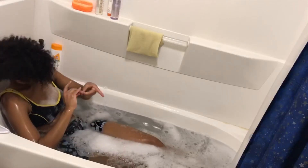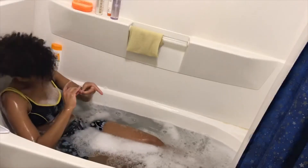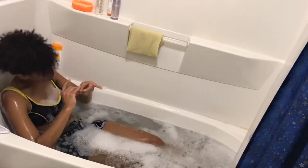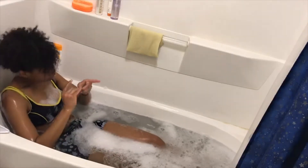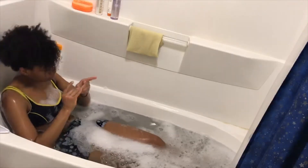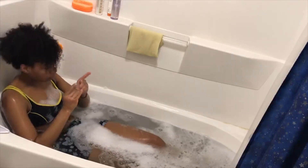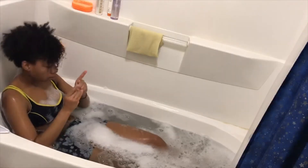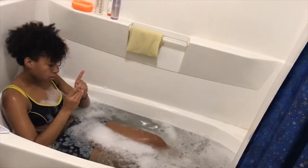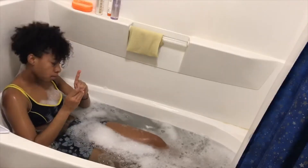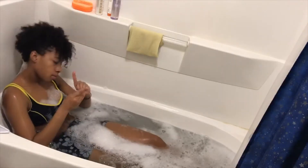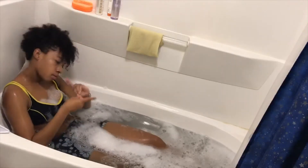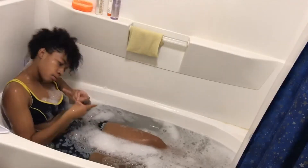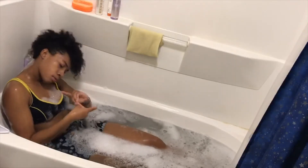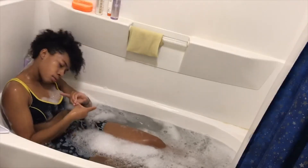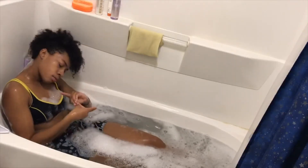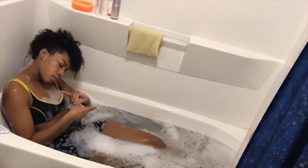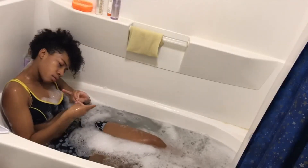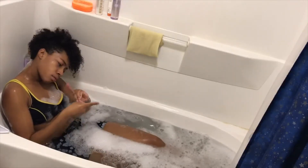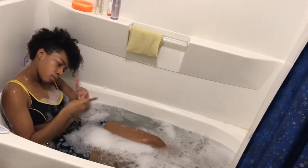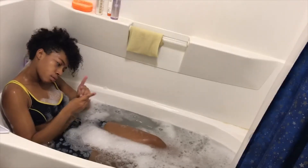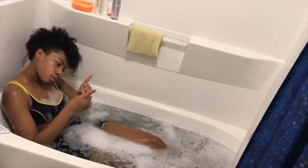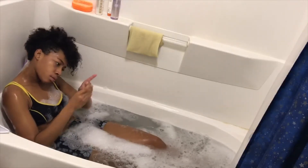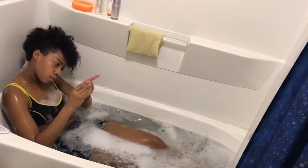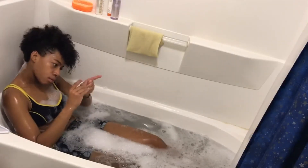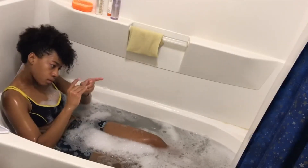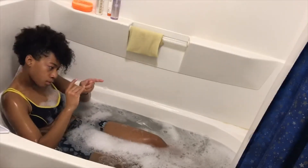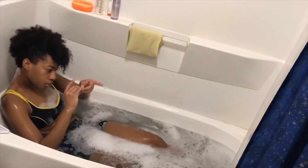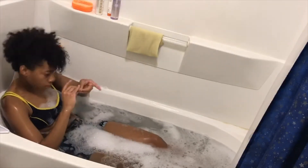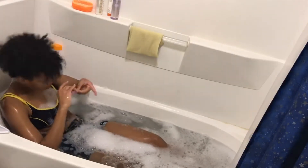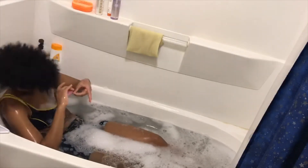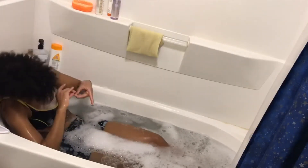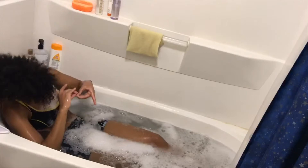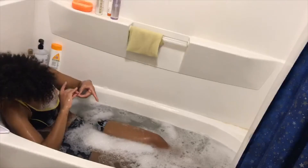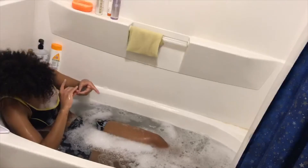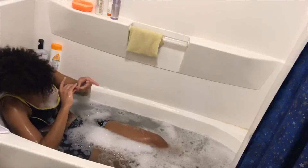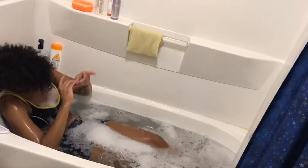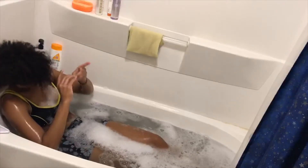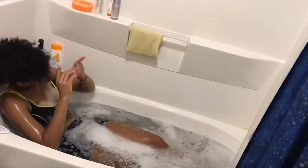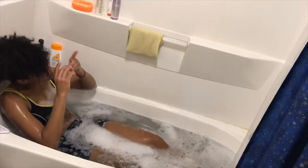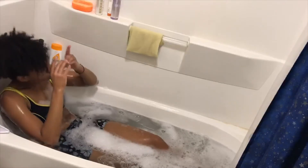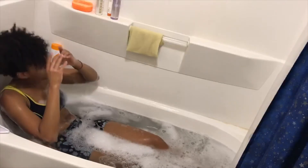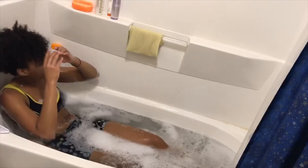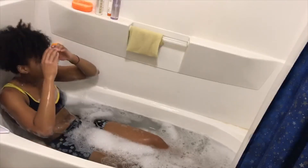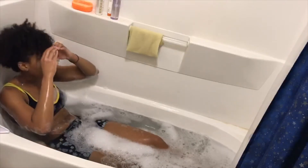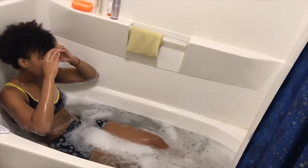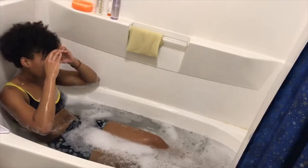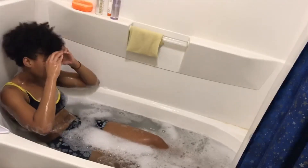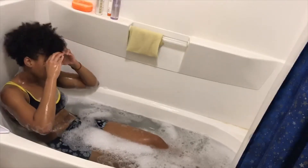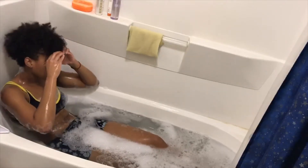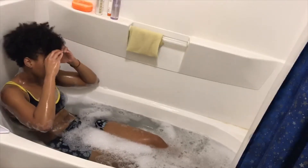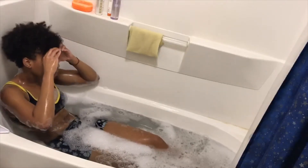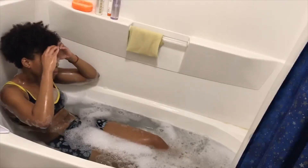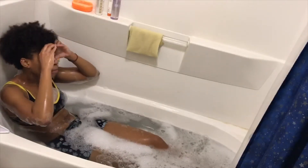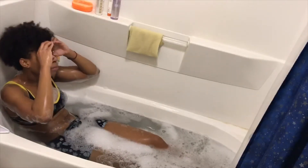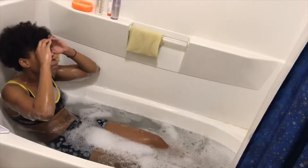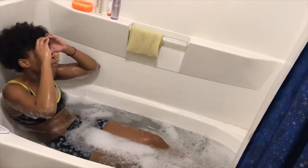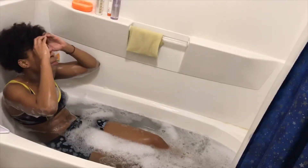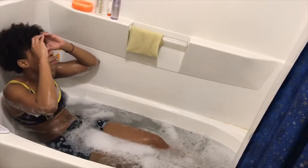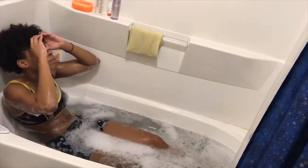my own tiny sea i close my eyes feeling the solid tub beneath i breathe in silence